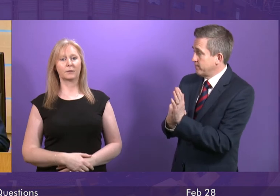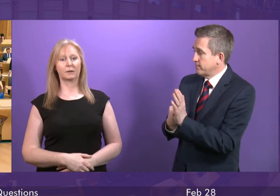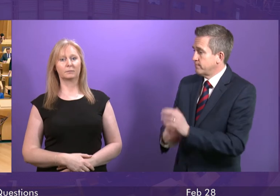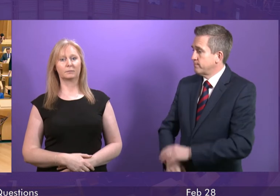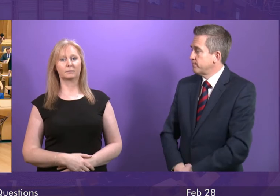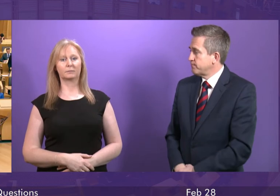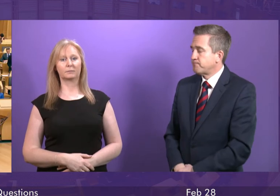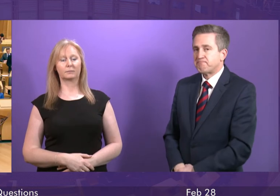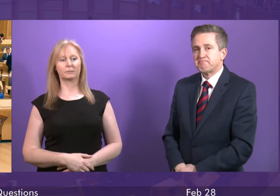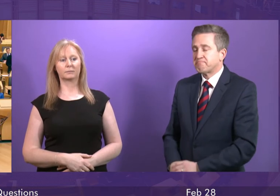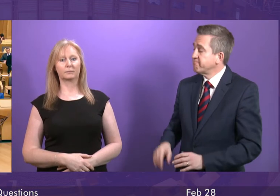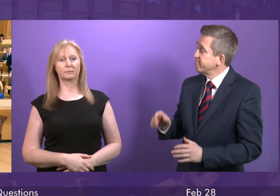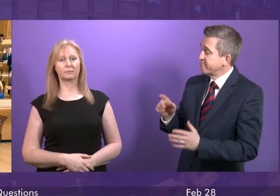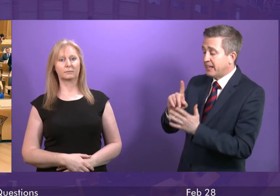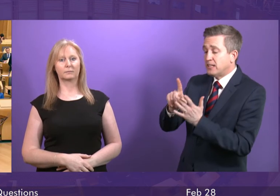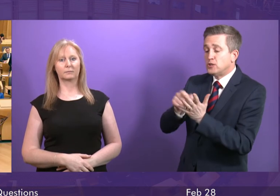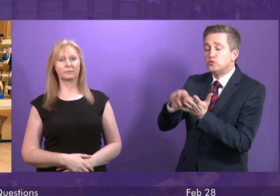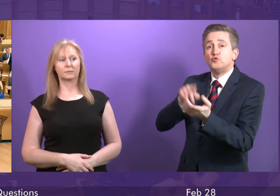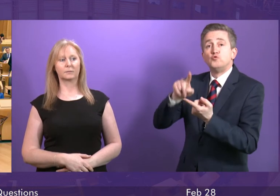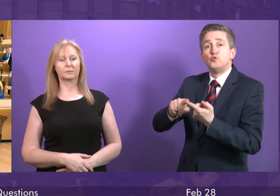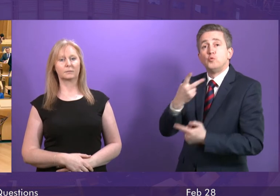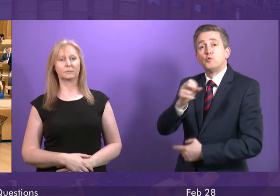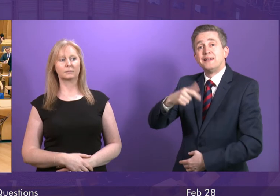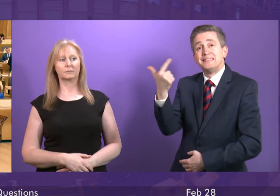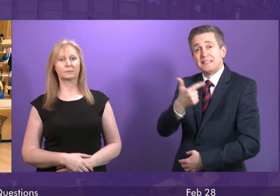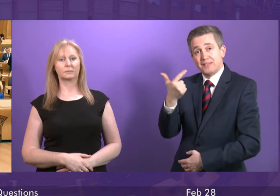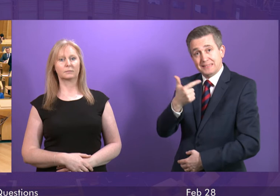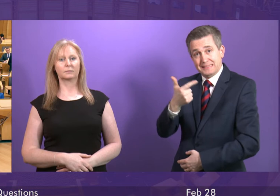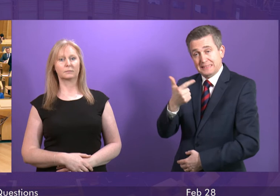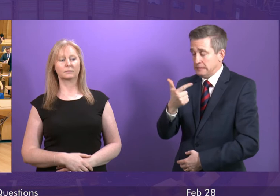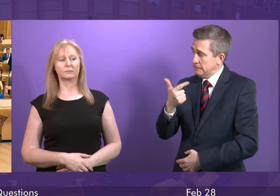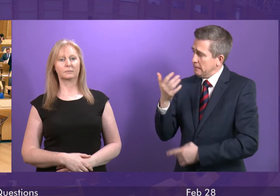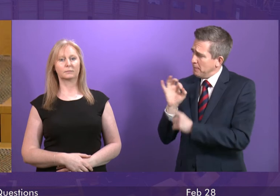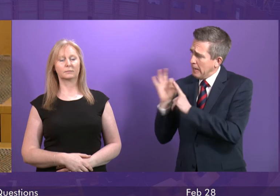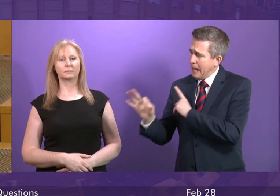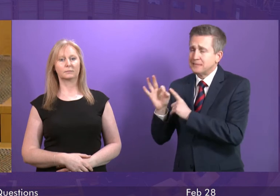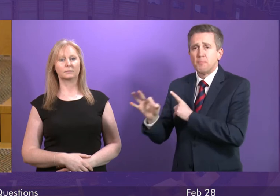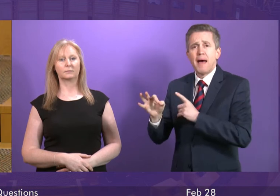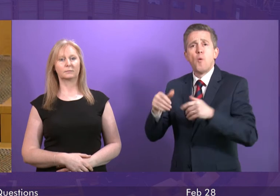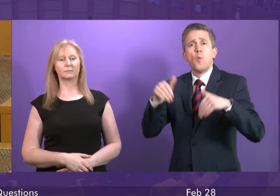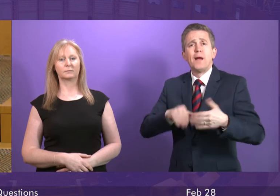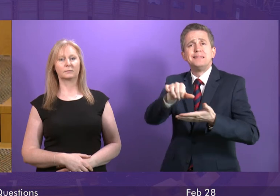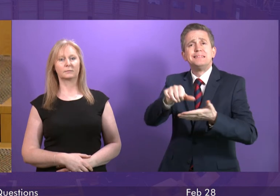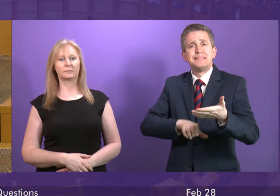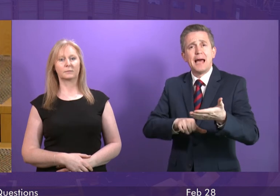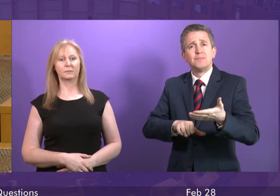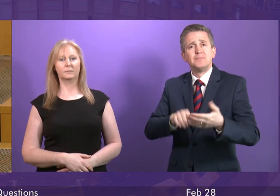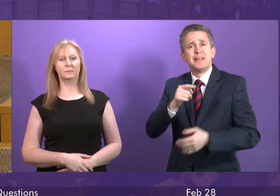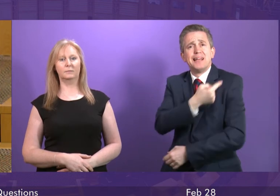In June 2017, I asked the First Minister about treating waiting times in our hospitals. She told me she was